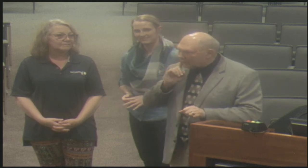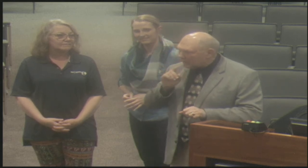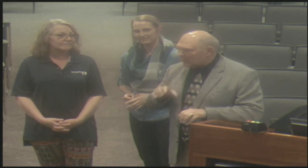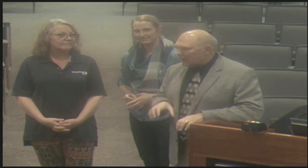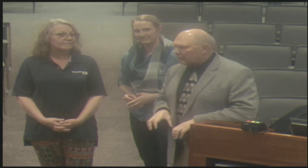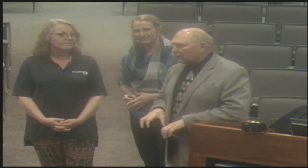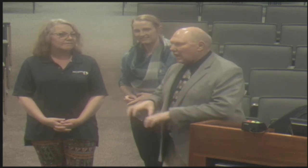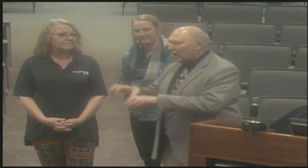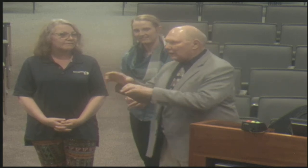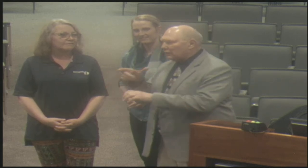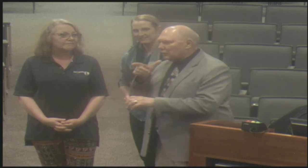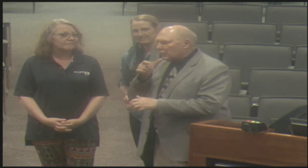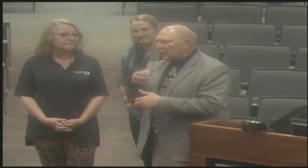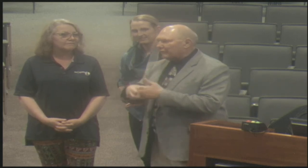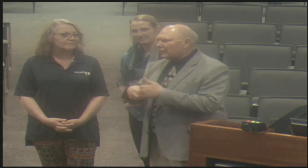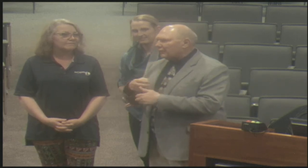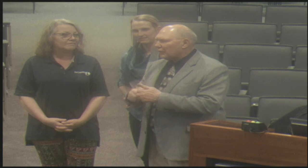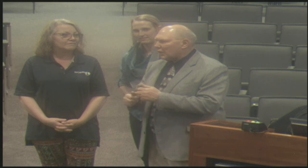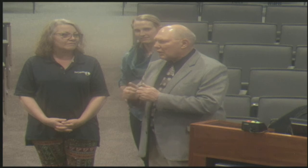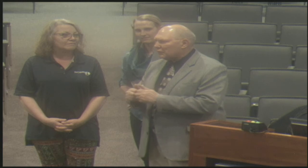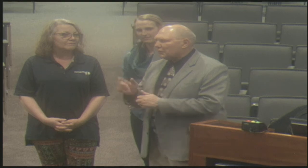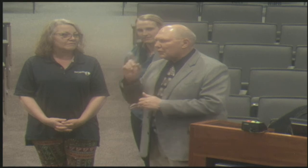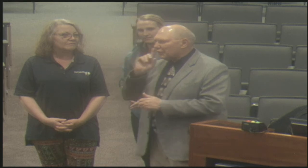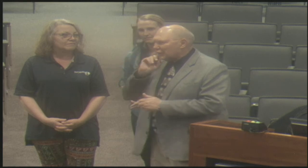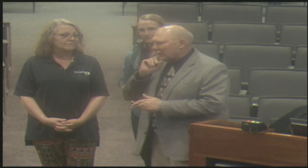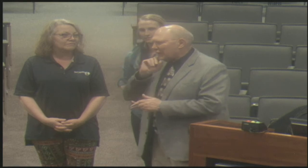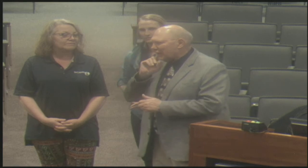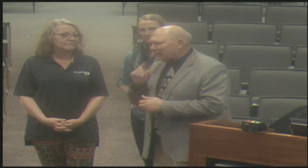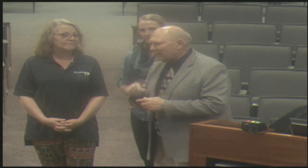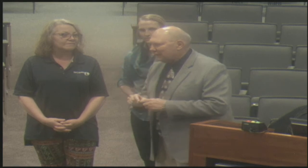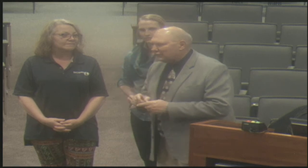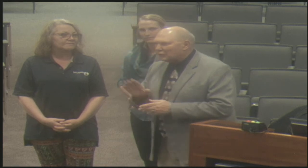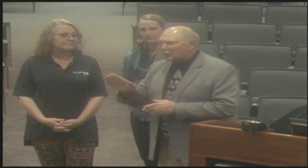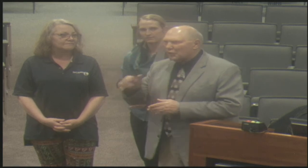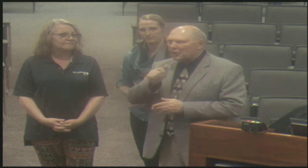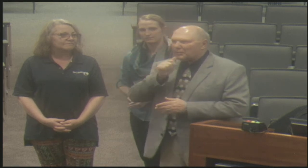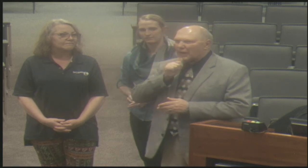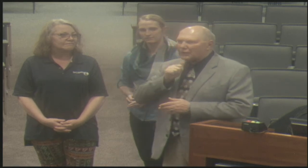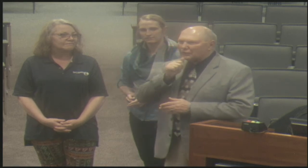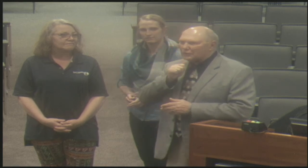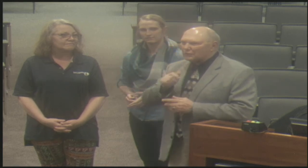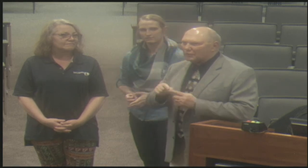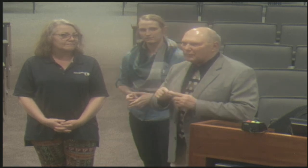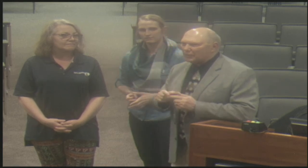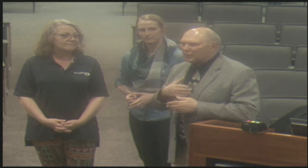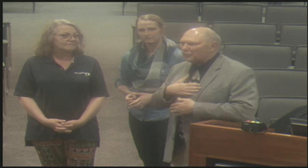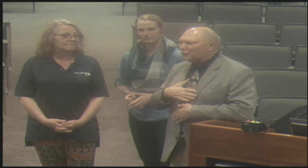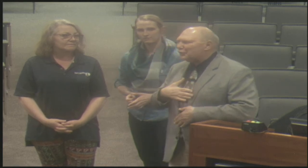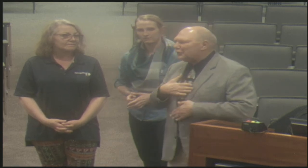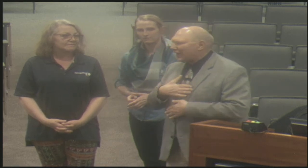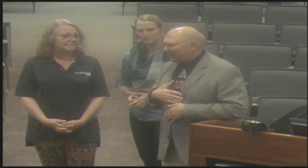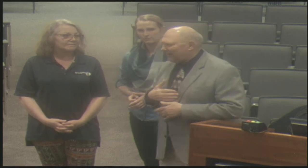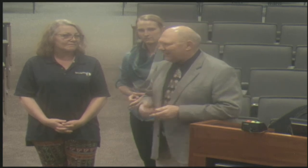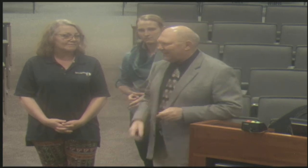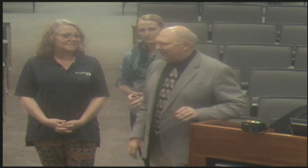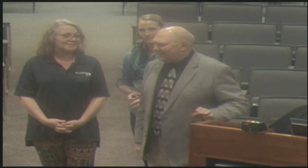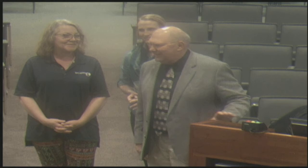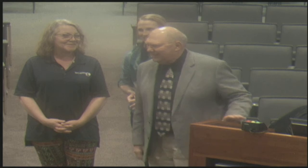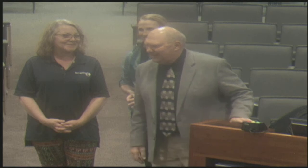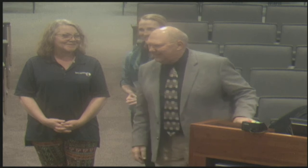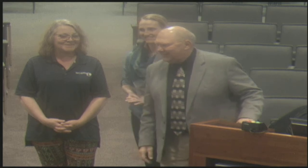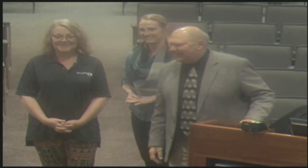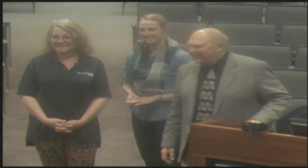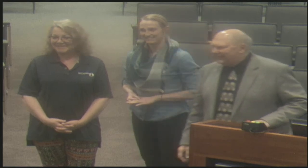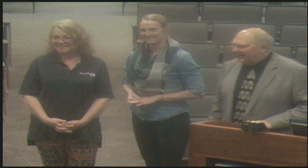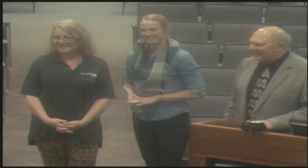for our audience who can both hear as well as the audience who, um, rely upon the sign language. So your patience as